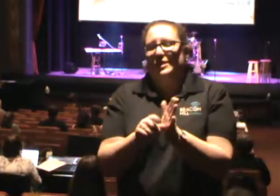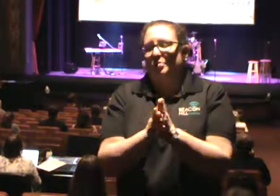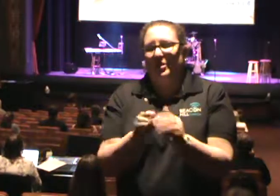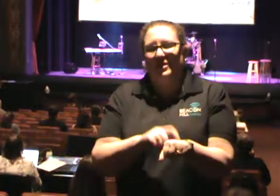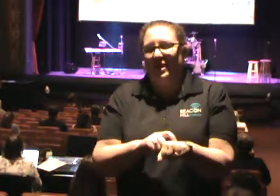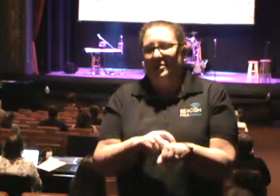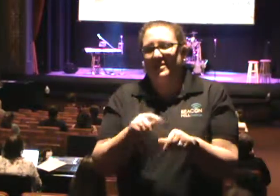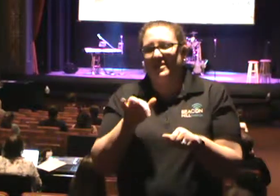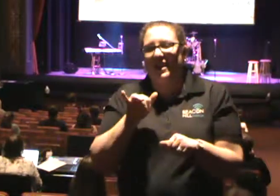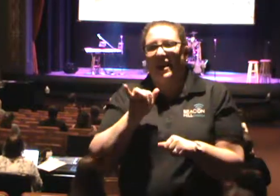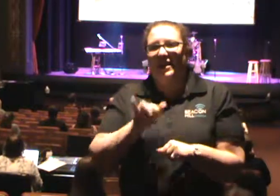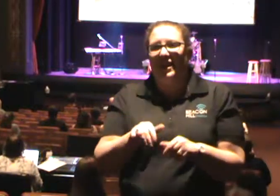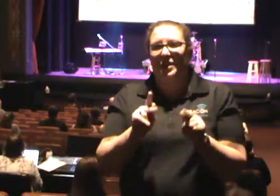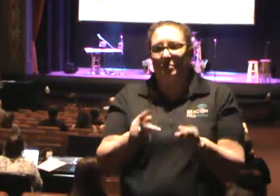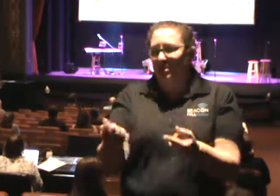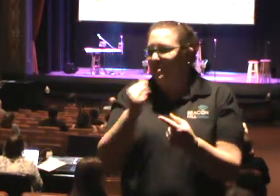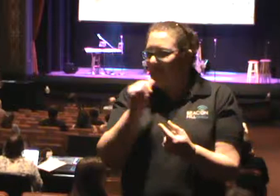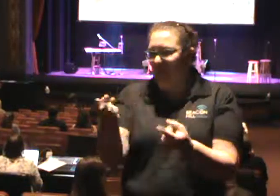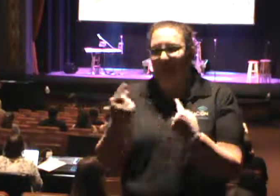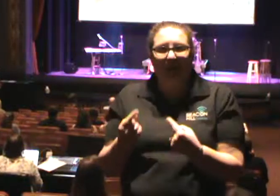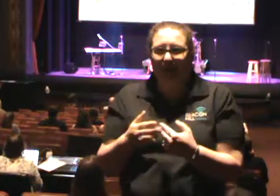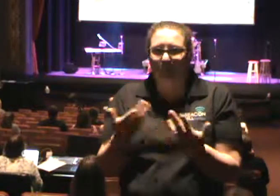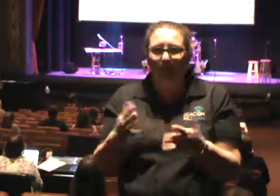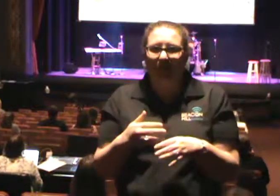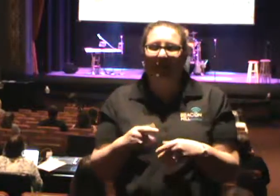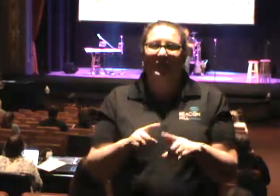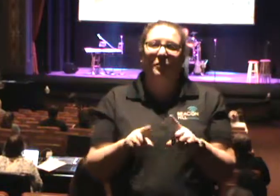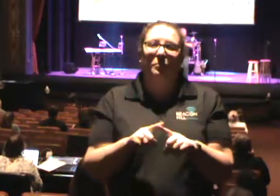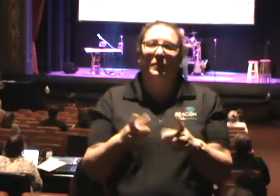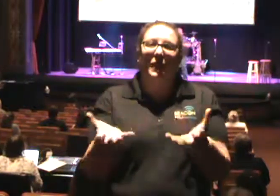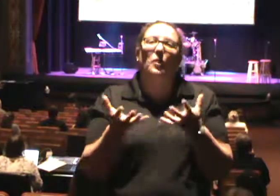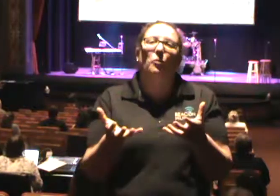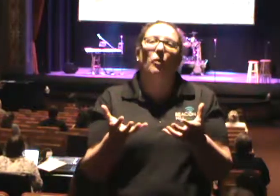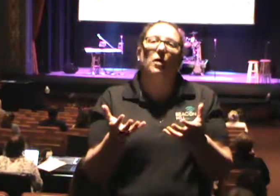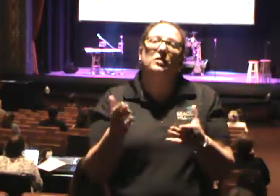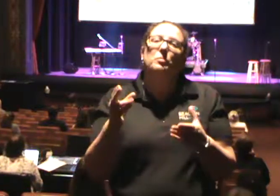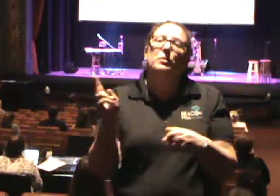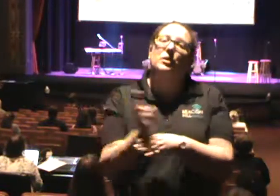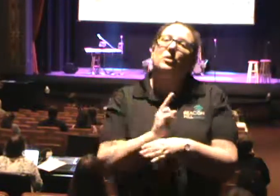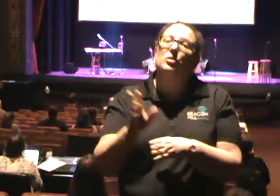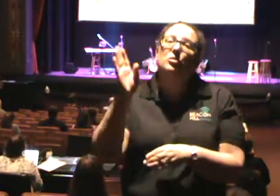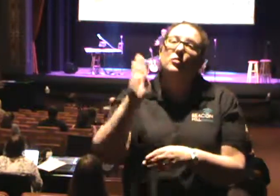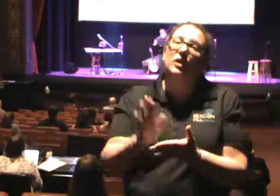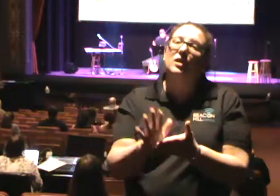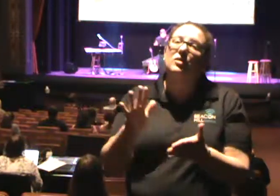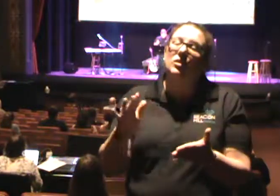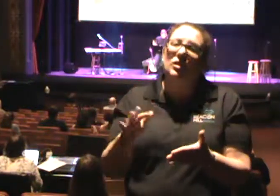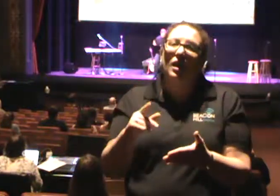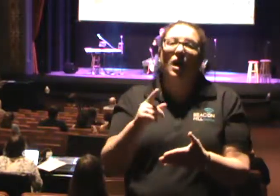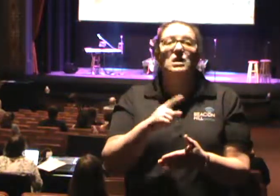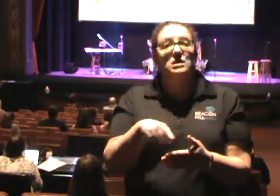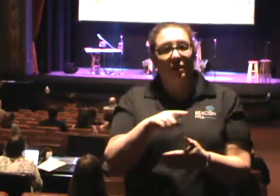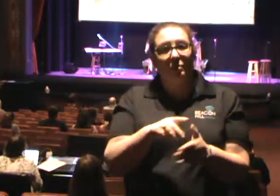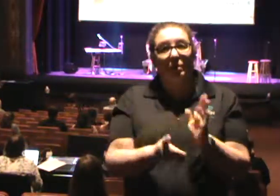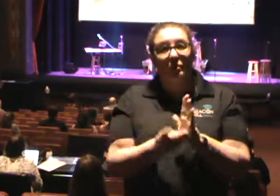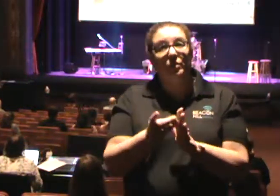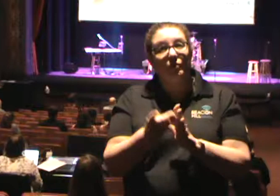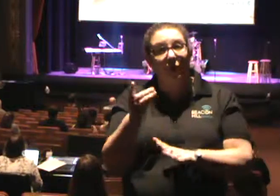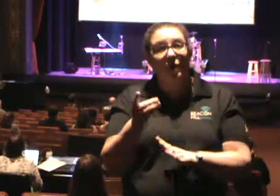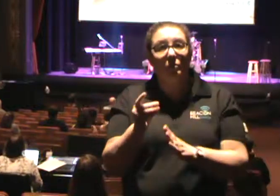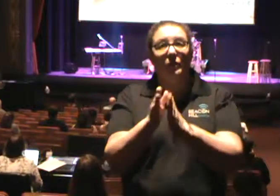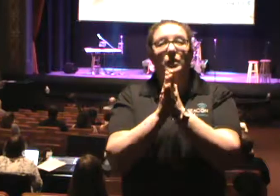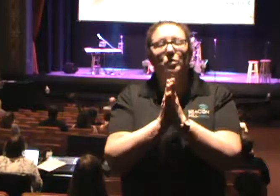All right? And so I'm telling you, they want to be used for God's glory. And so some of them have actually developed into